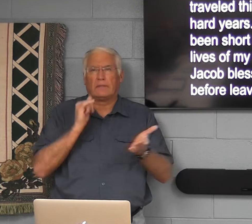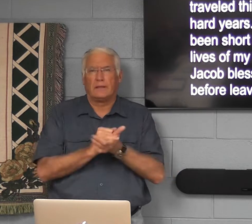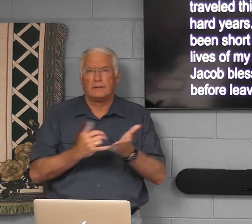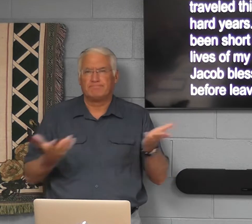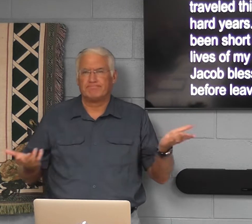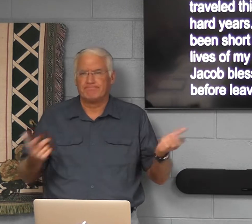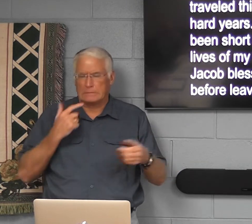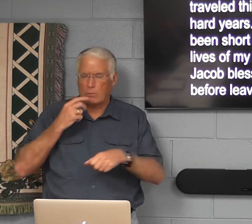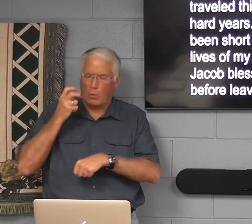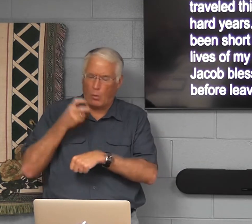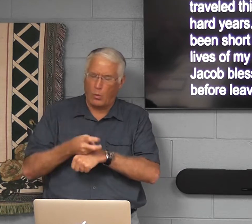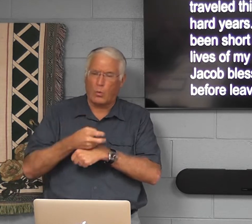Why did he say that?